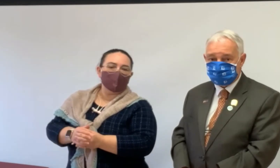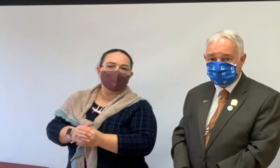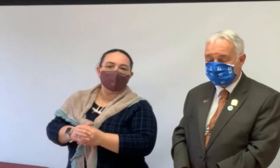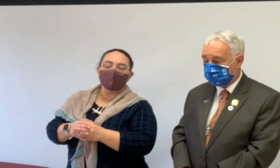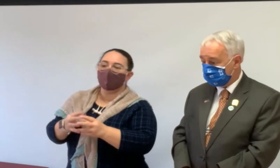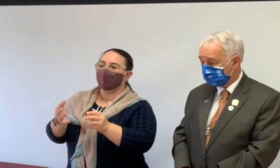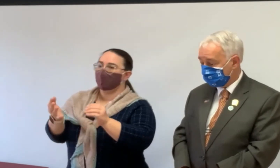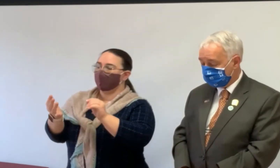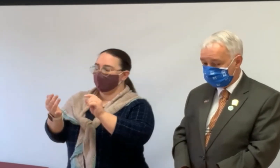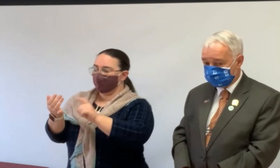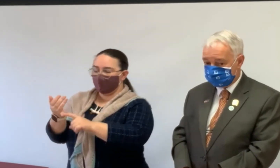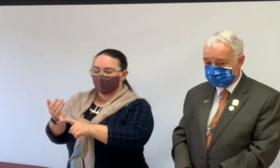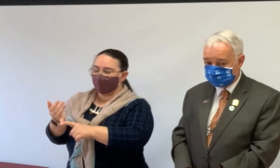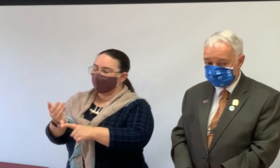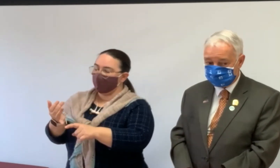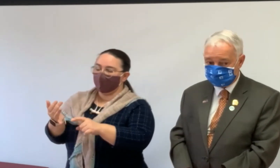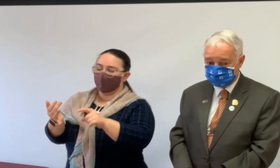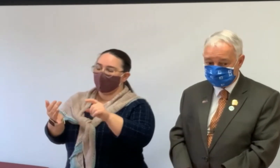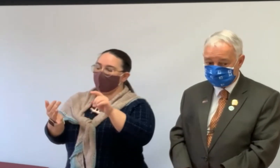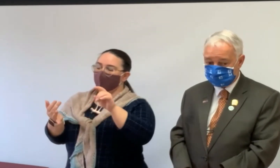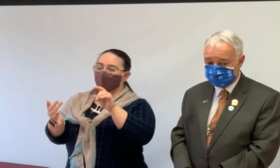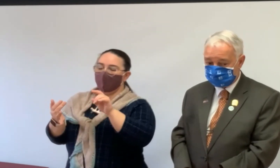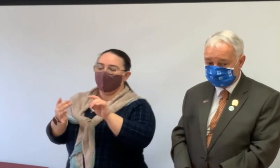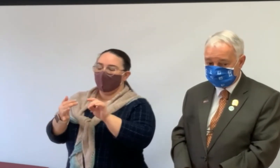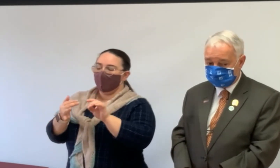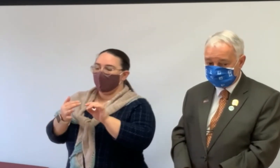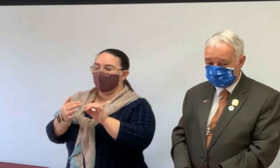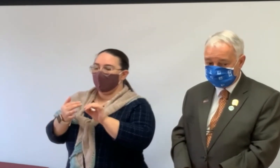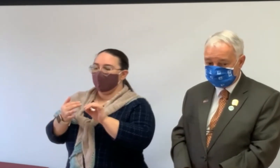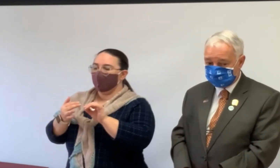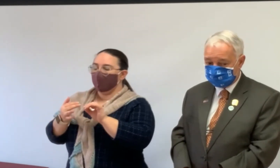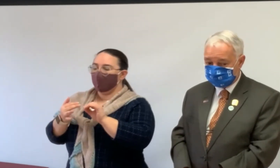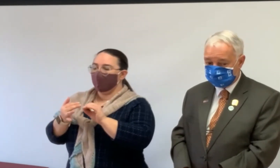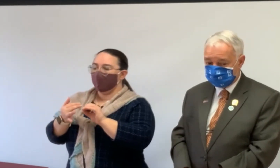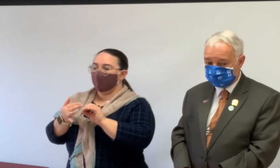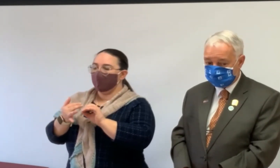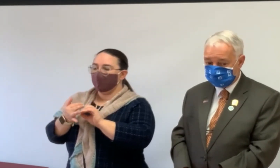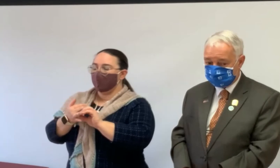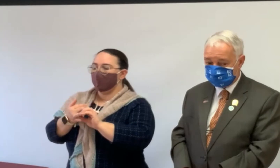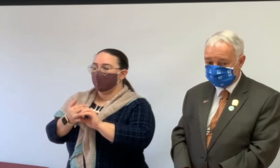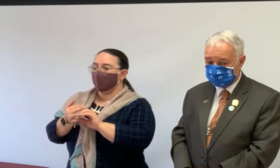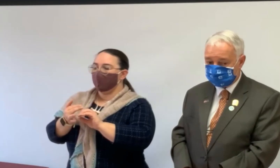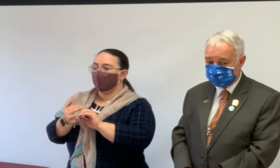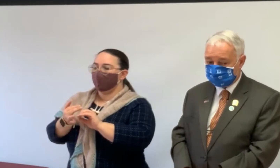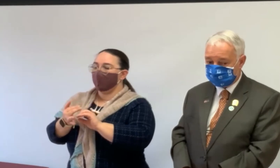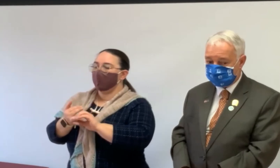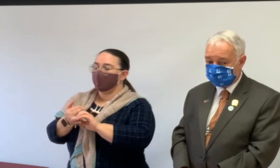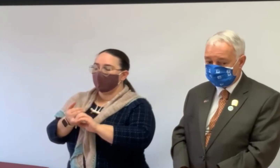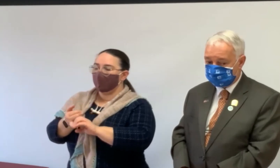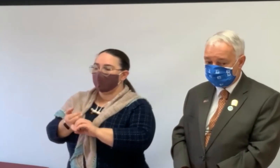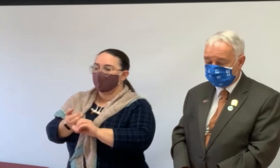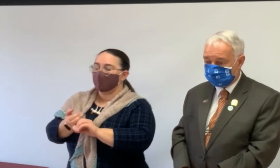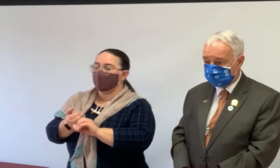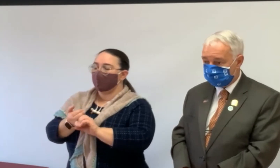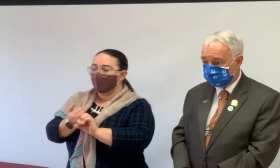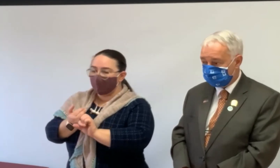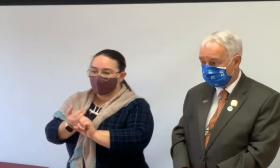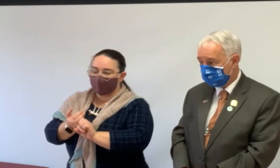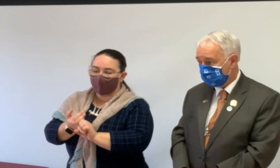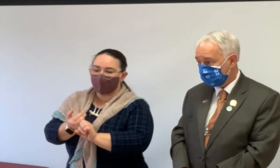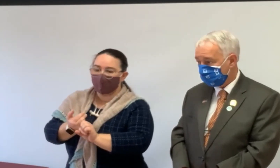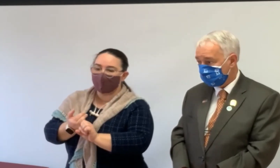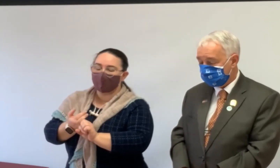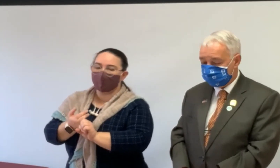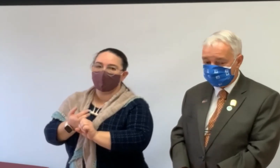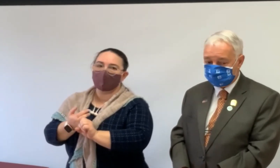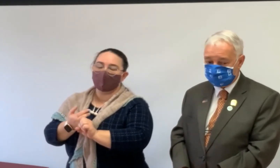where did I want to wrap up? So starting with the value of the property, um, you know, understanding financial options like